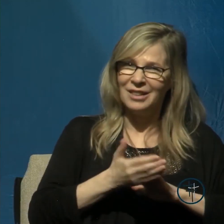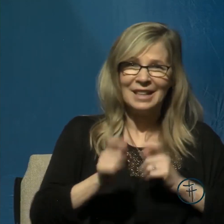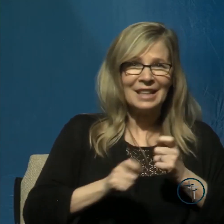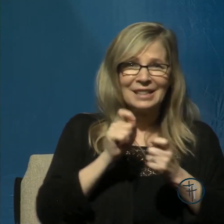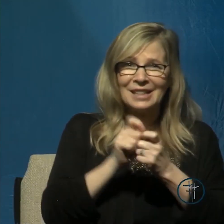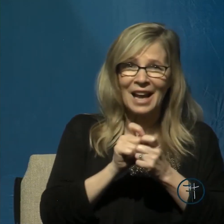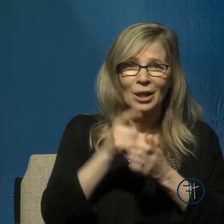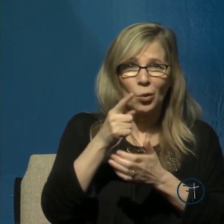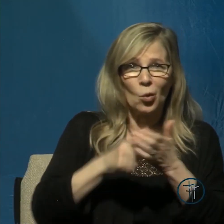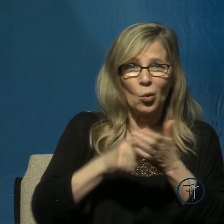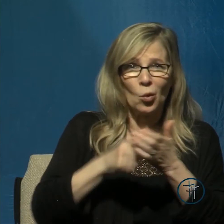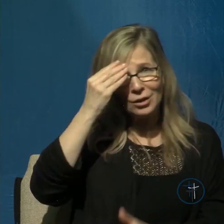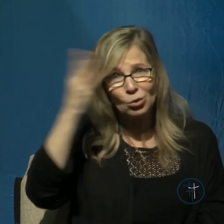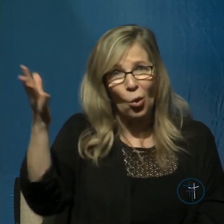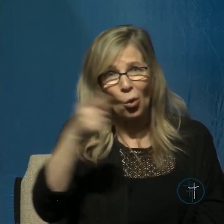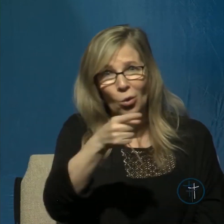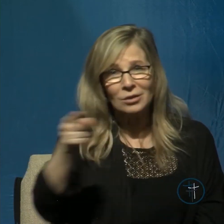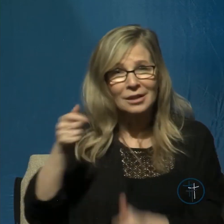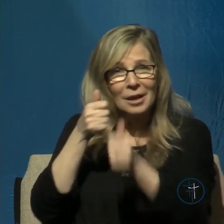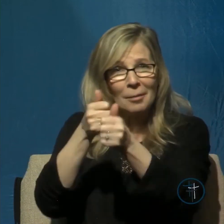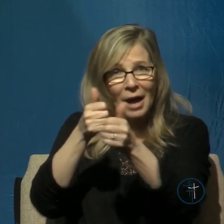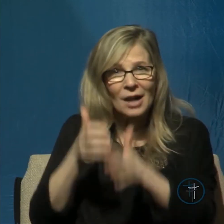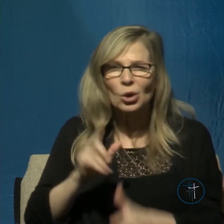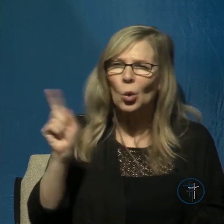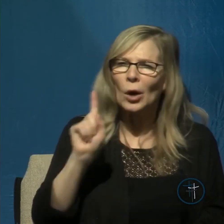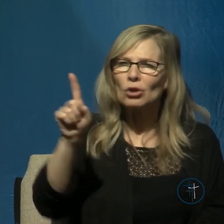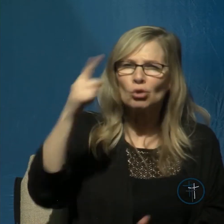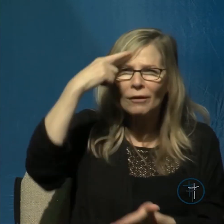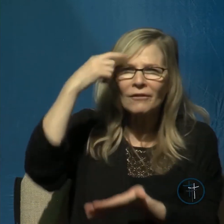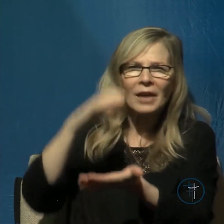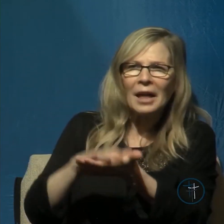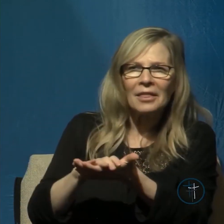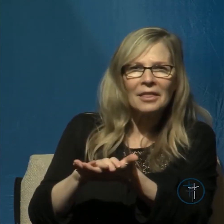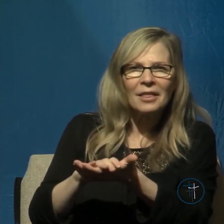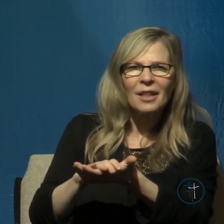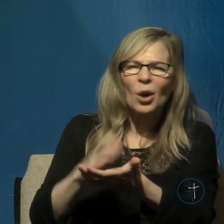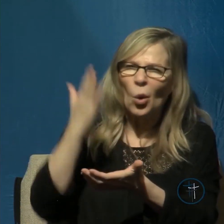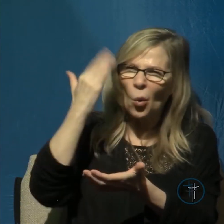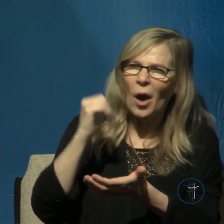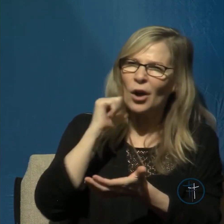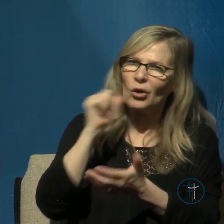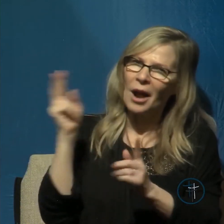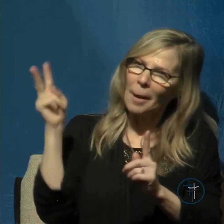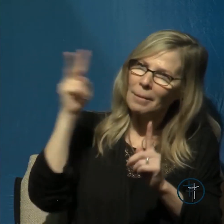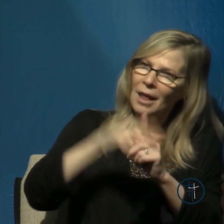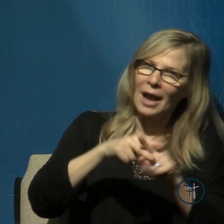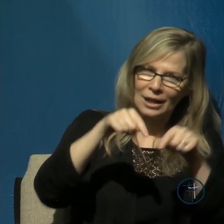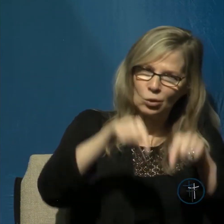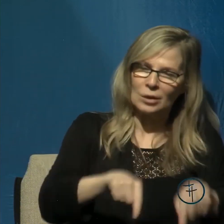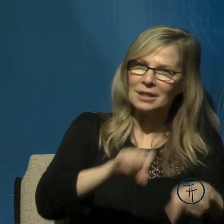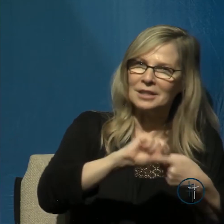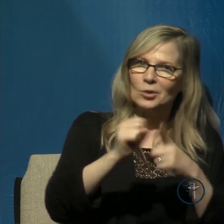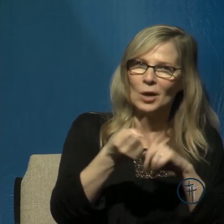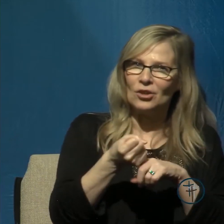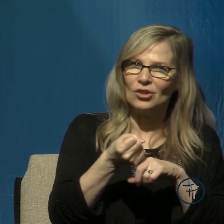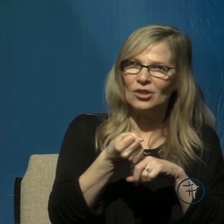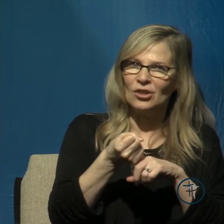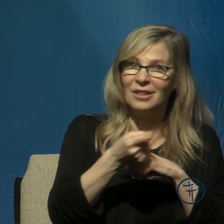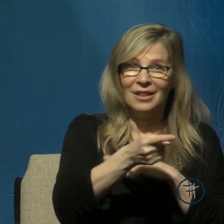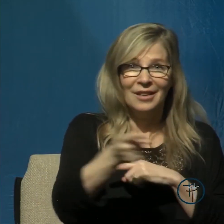faith which means why are you not taking your faith and applying it to this position you see it was because they did not do so because